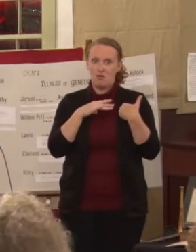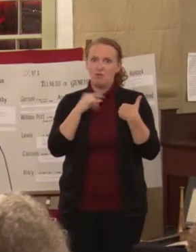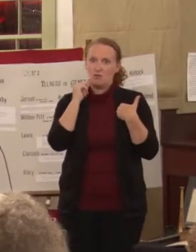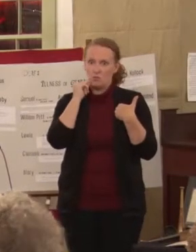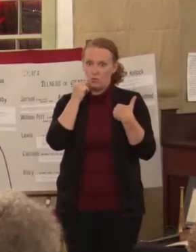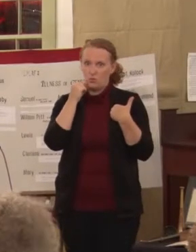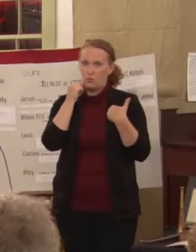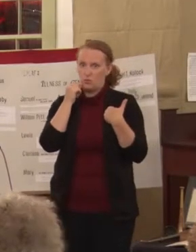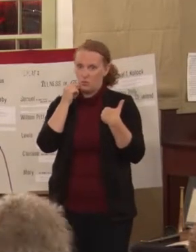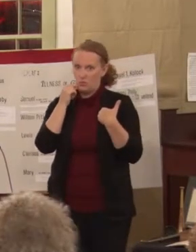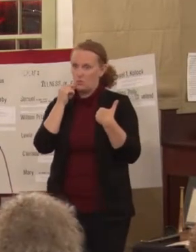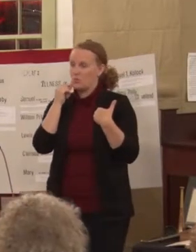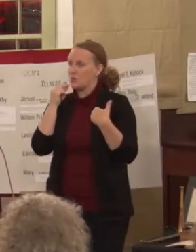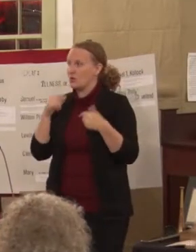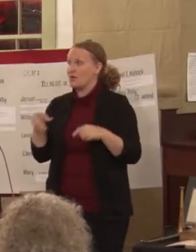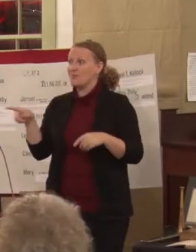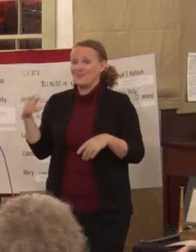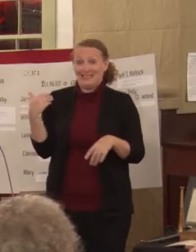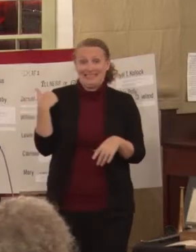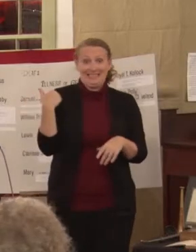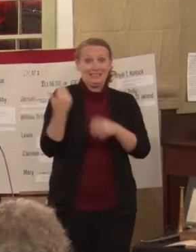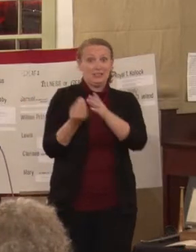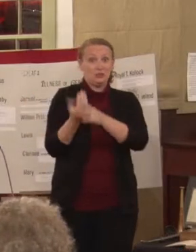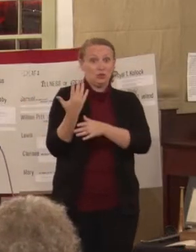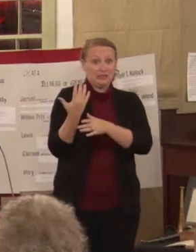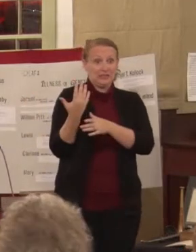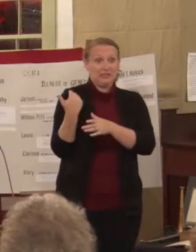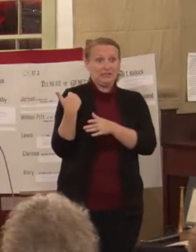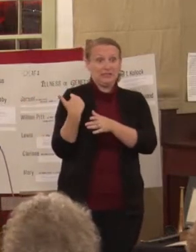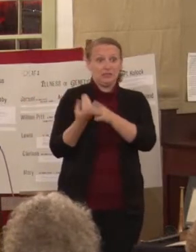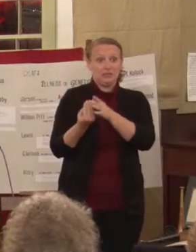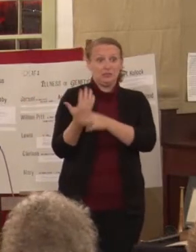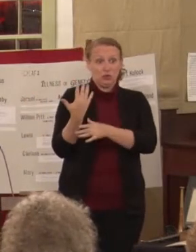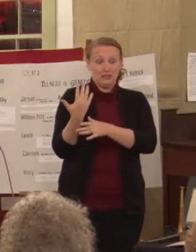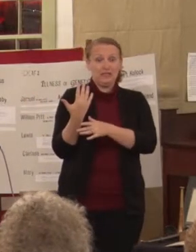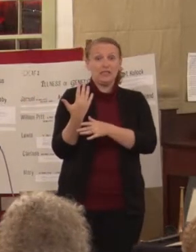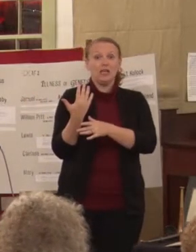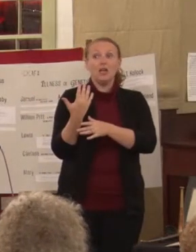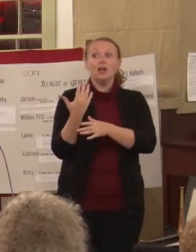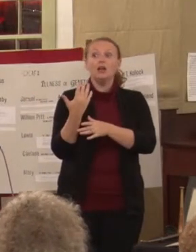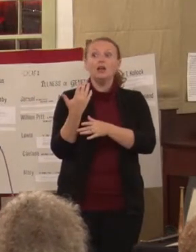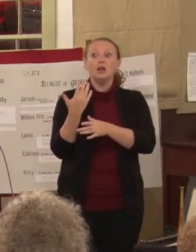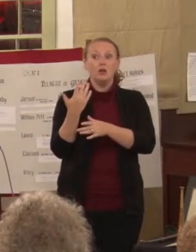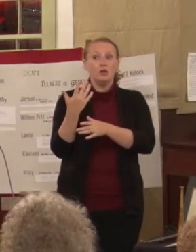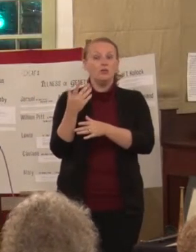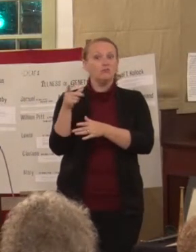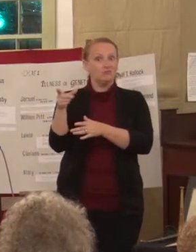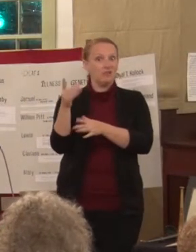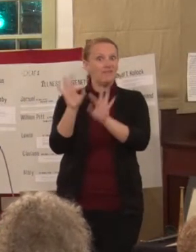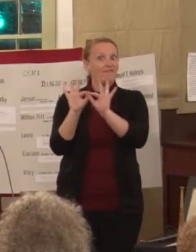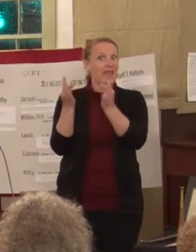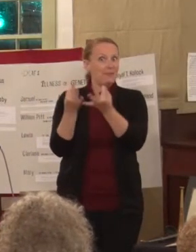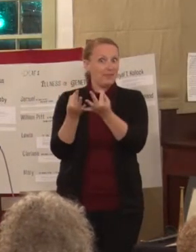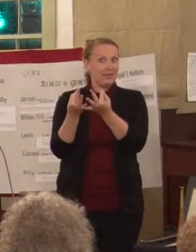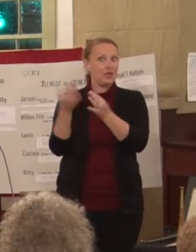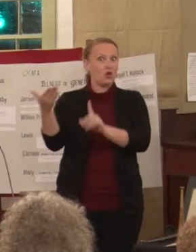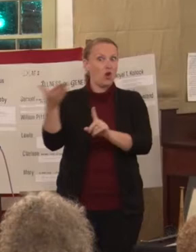just last spring, we got an offer from a family from one of our first students, one of